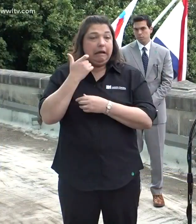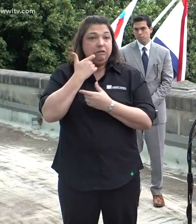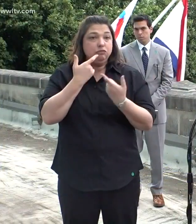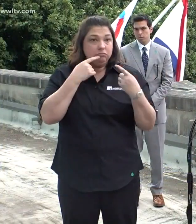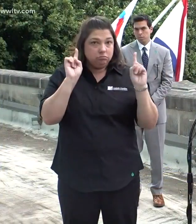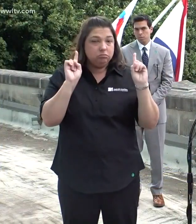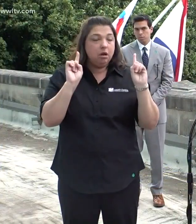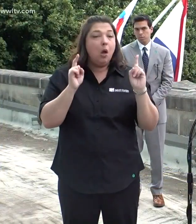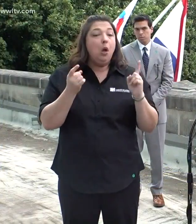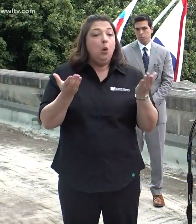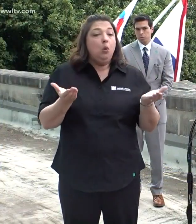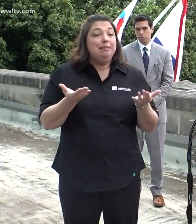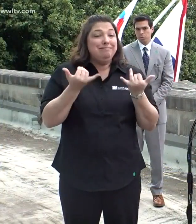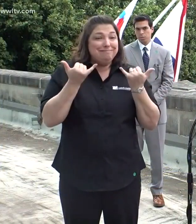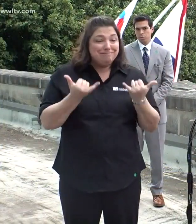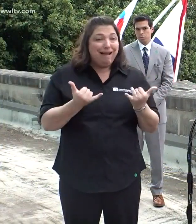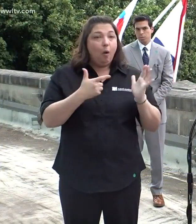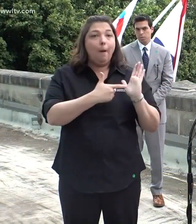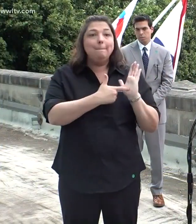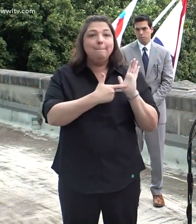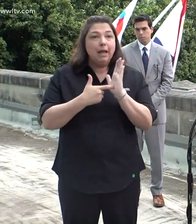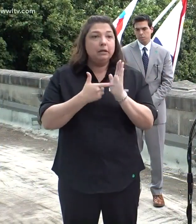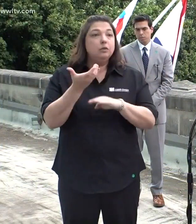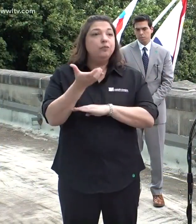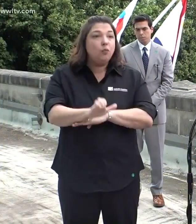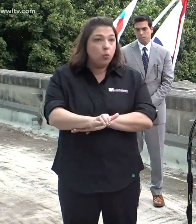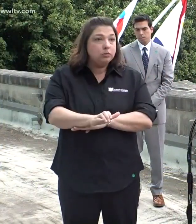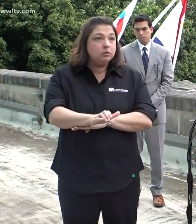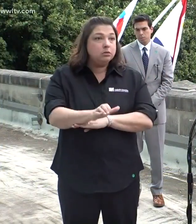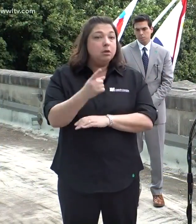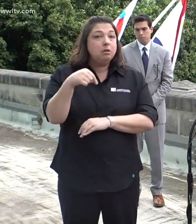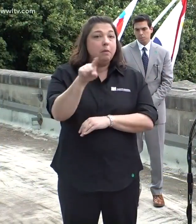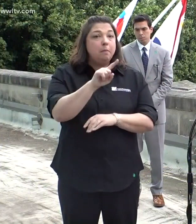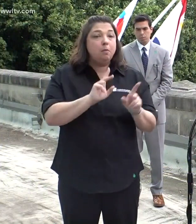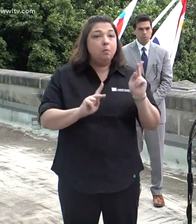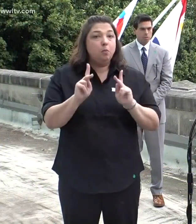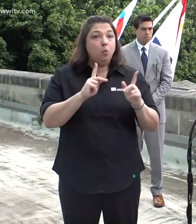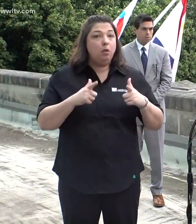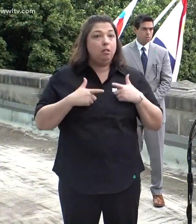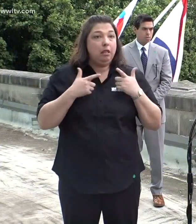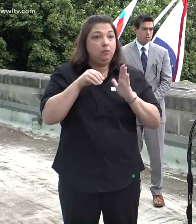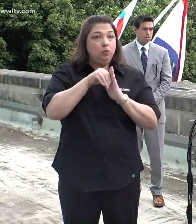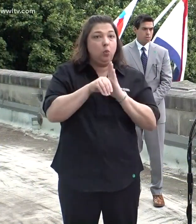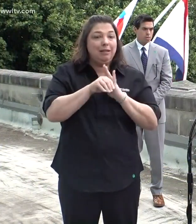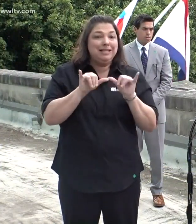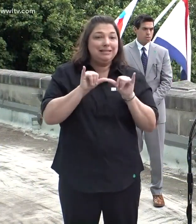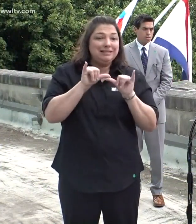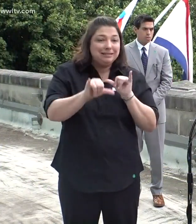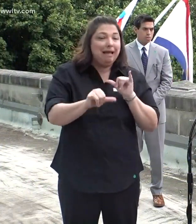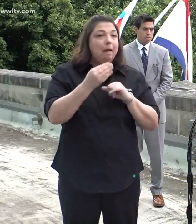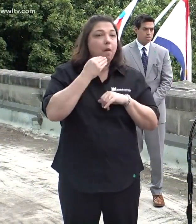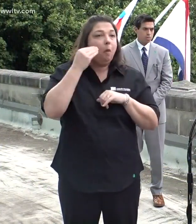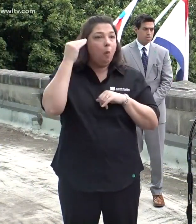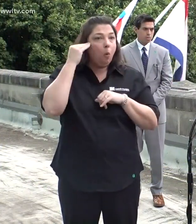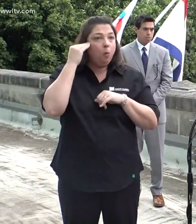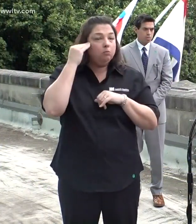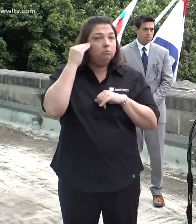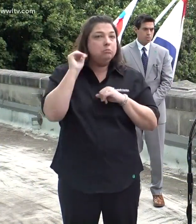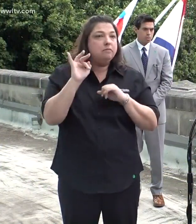we are hereby mandating that residents stay home whenever possible